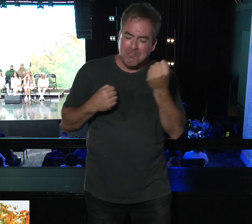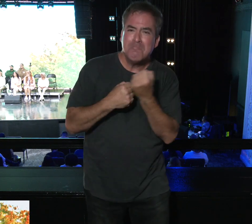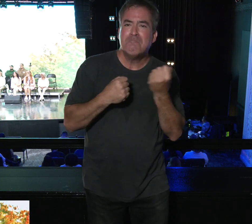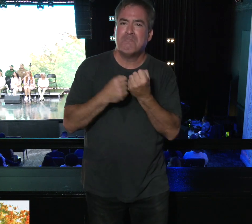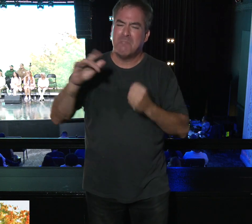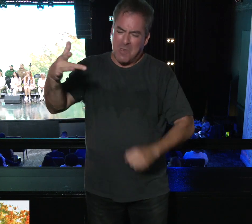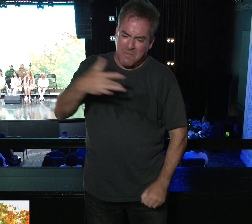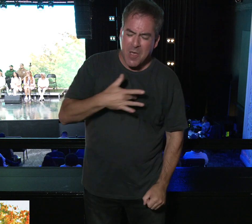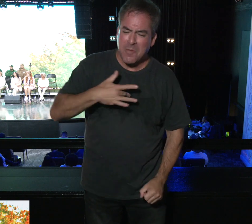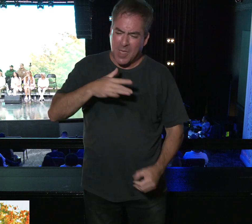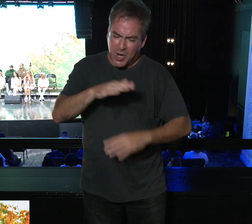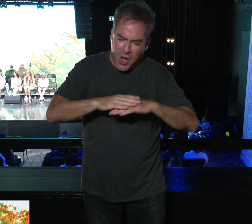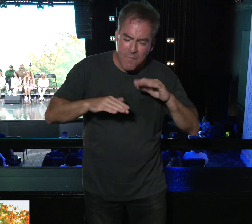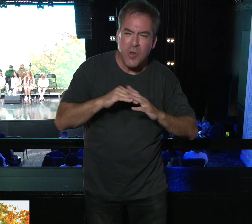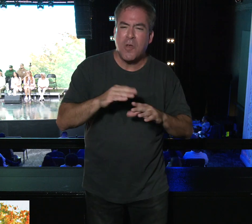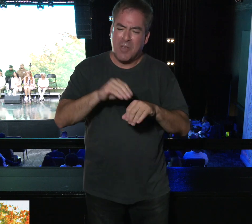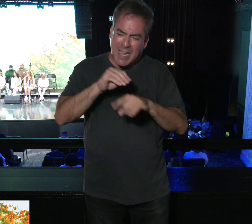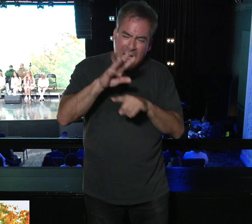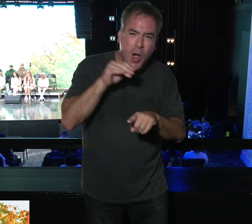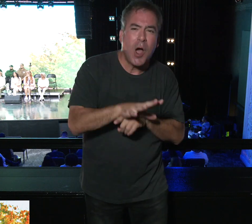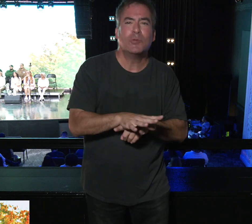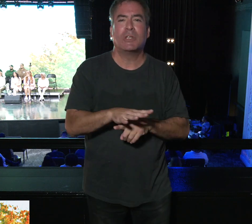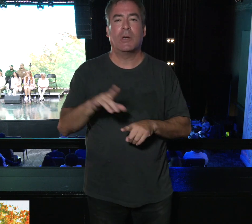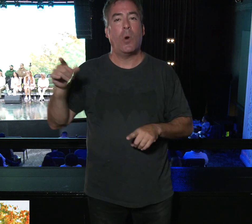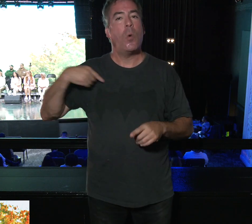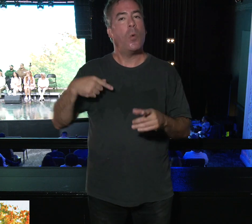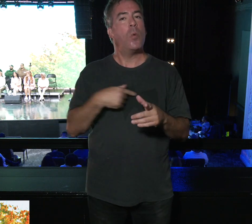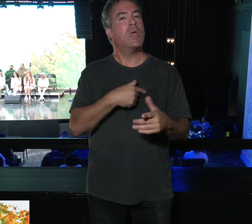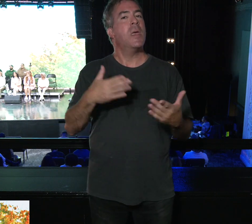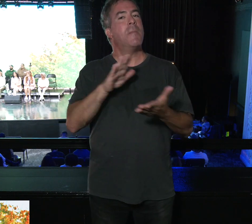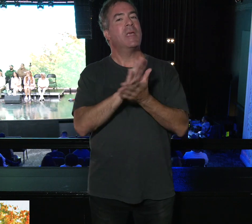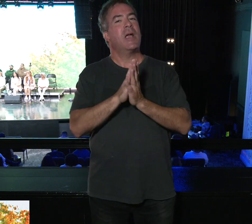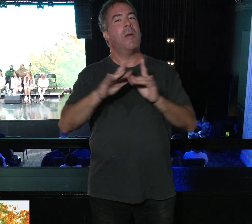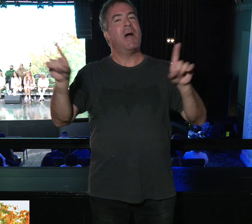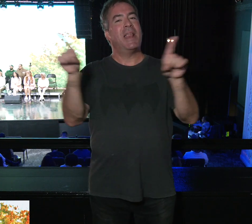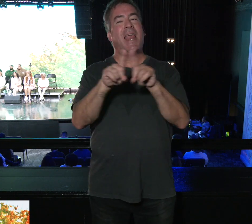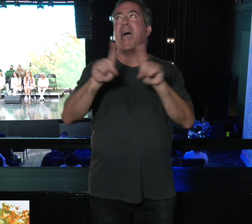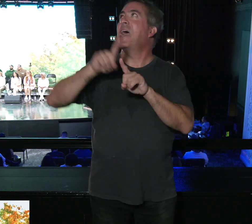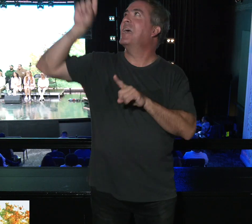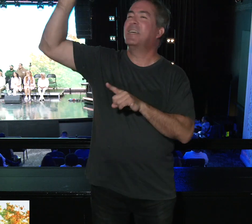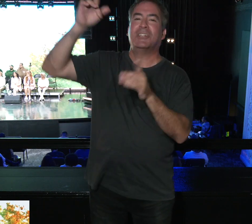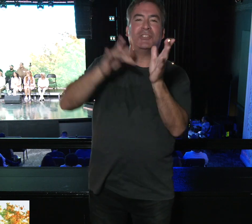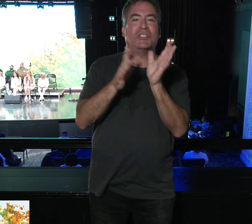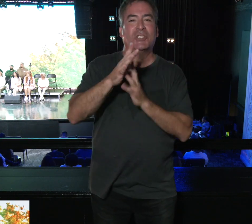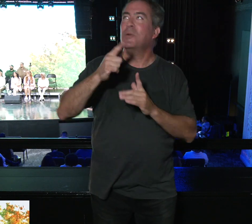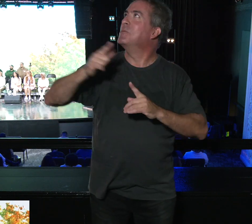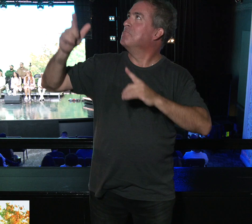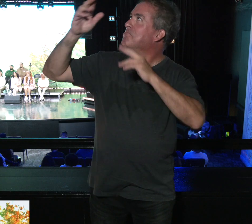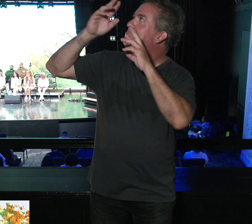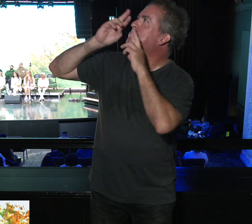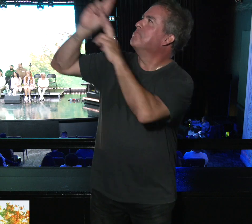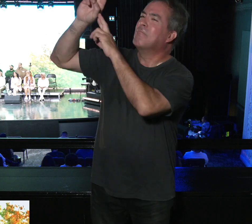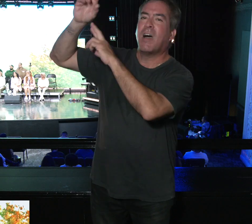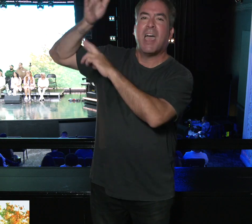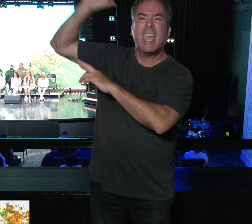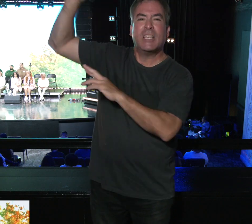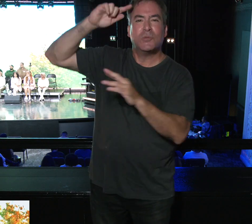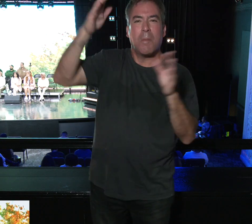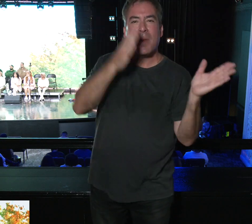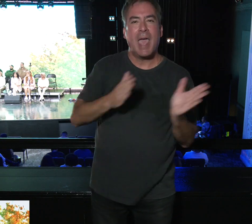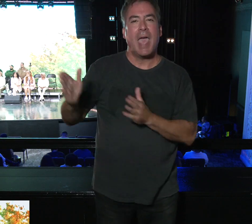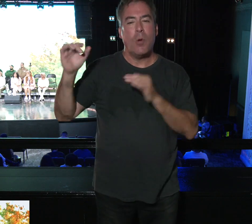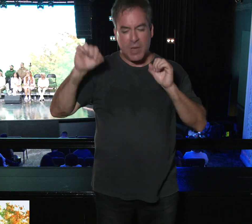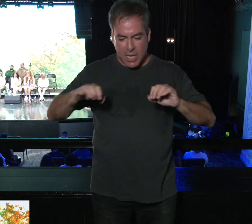convictor, the comforter, the counselor, we become more like Jesus, and are guided to do the Father's will, and can actually